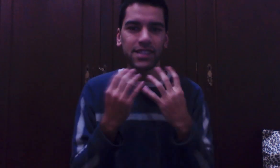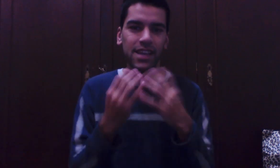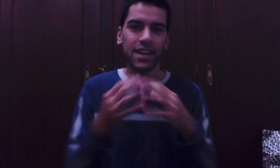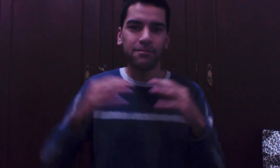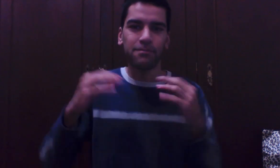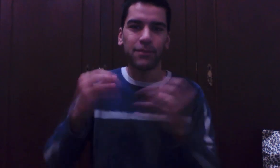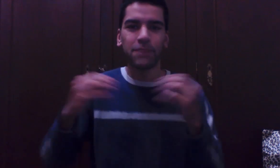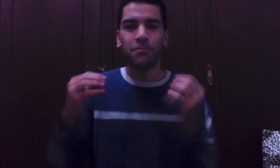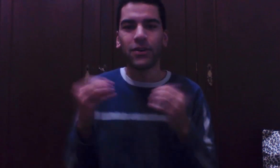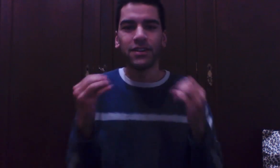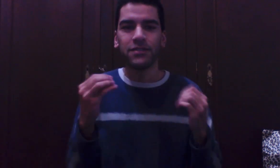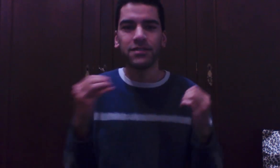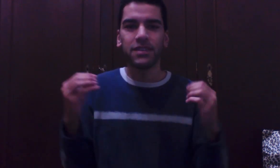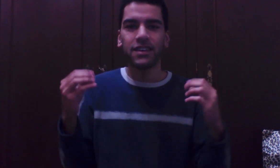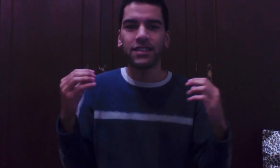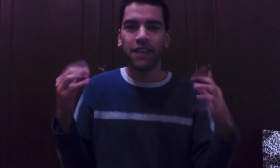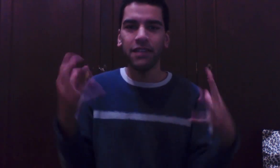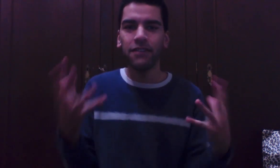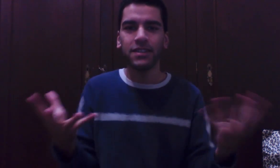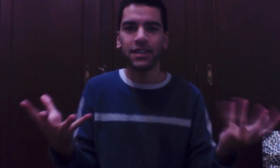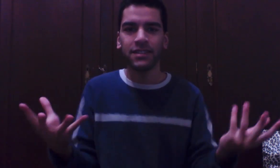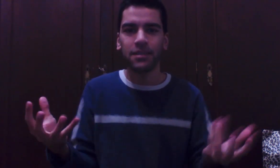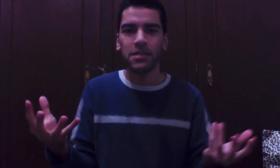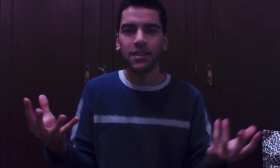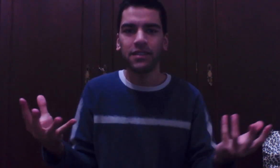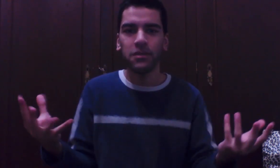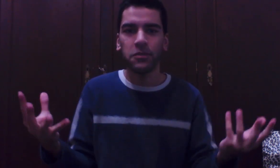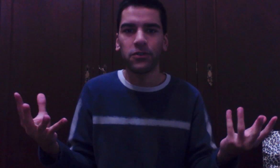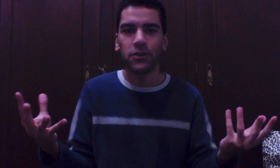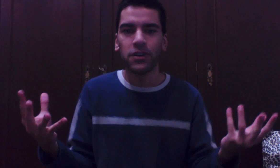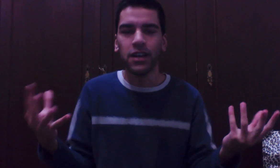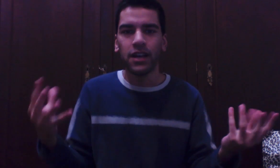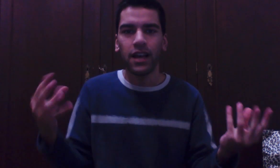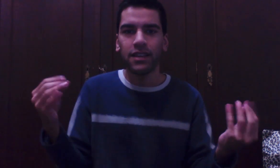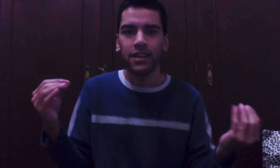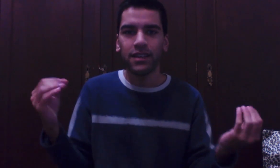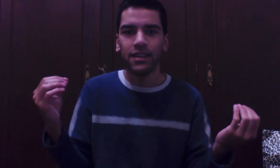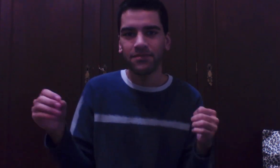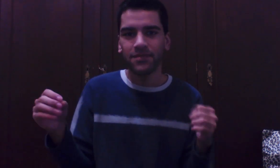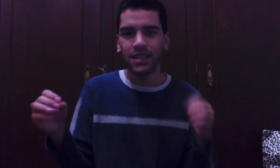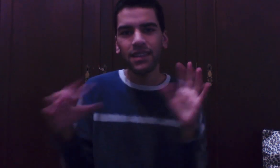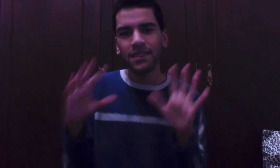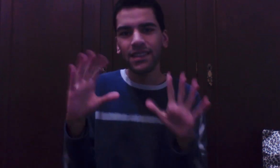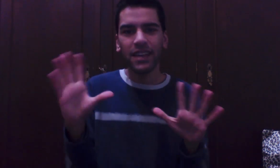getting more and more nervous because I've never done something like this before and it's like